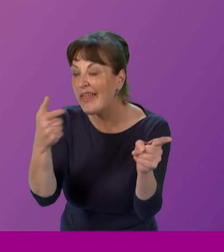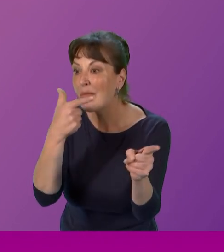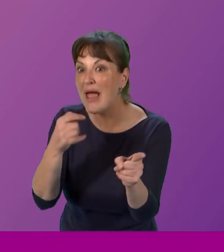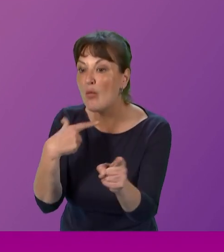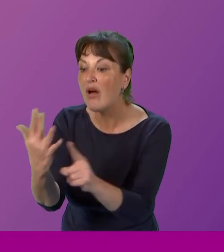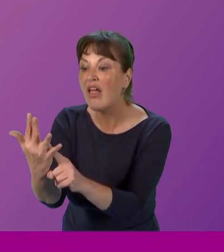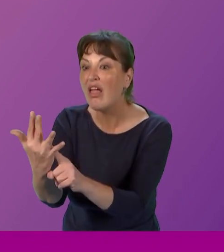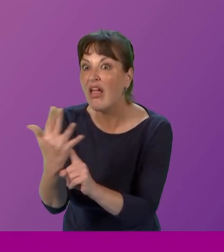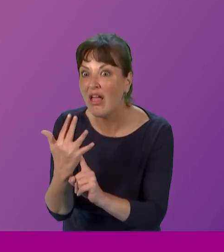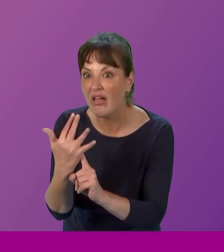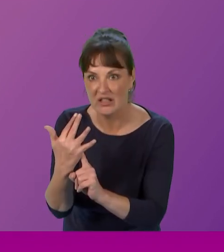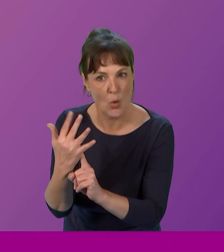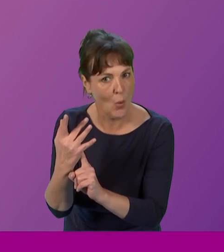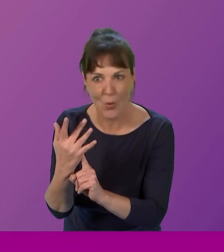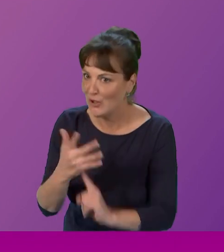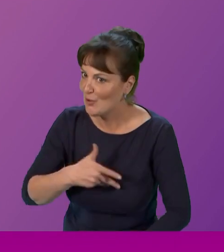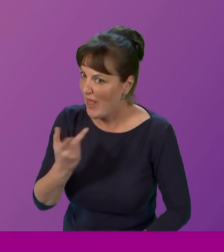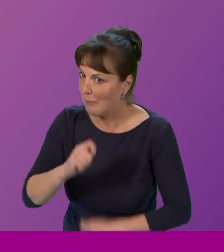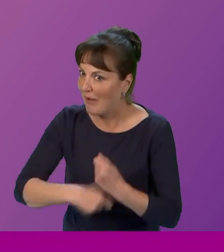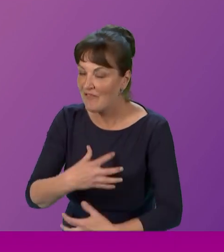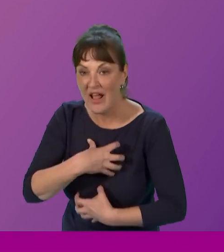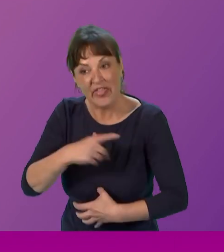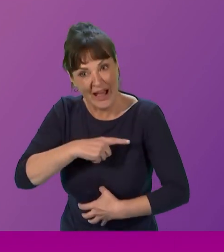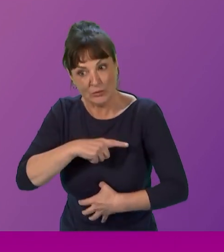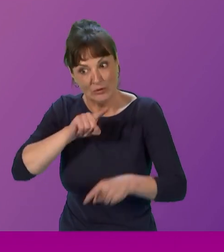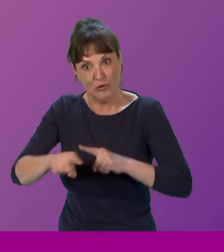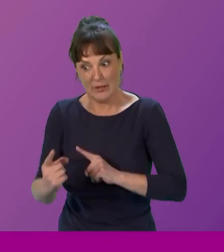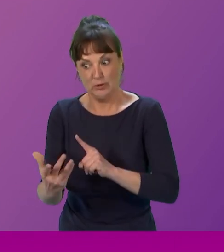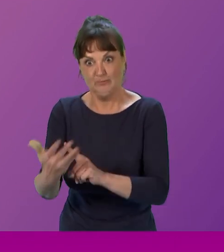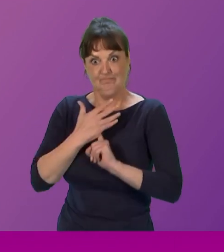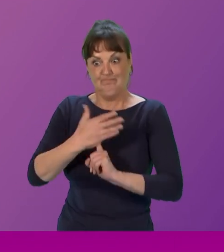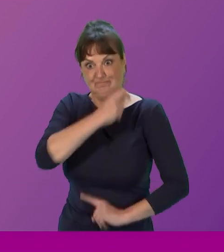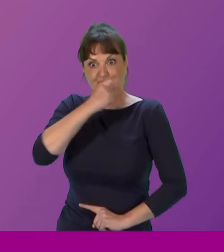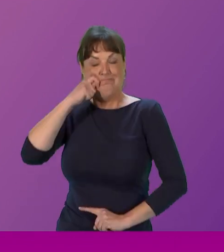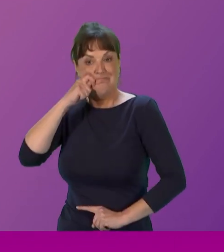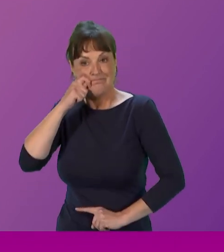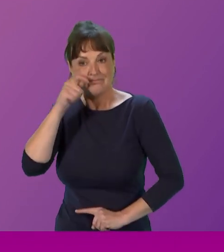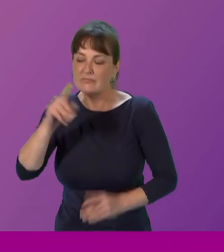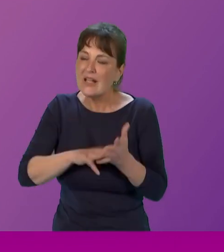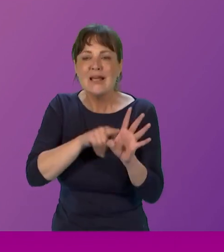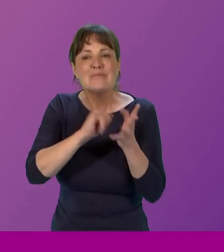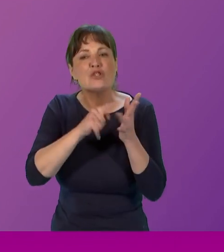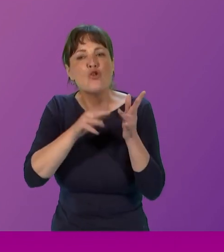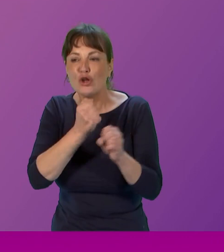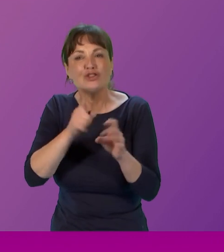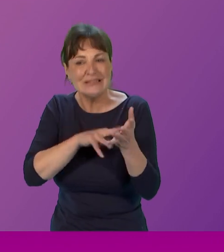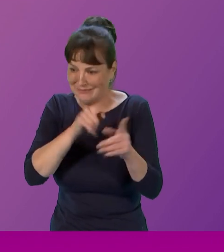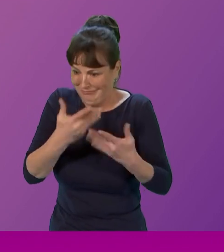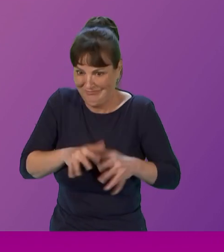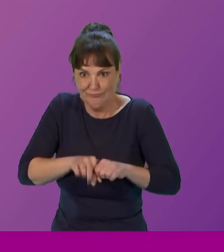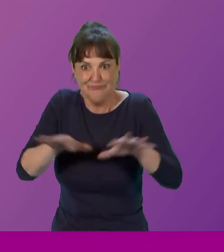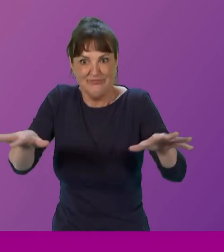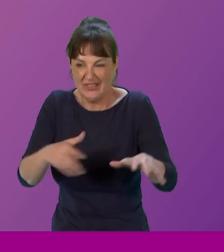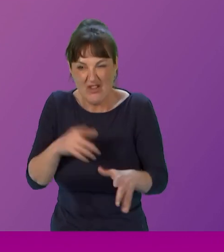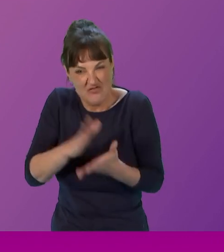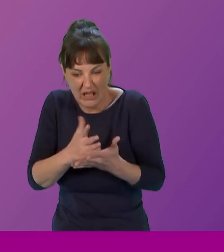incidentally, they're trying to kind of stop us from talking. Misogyny is having a great old day in the sun right now, but we'll fight. We'll be back. Don't worry. But